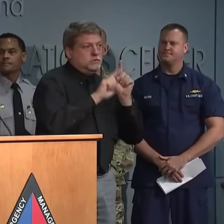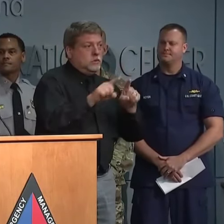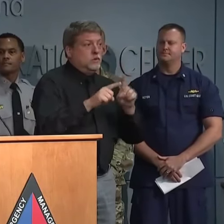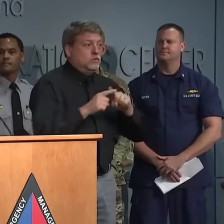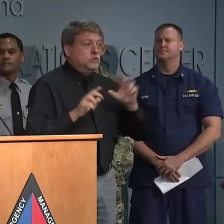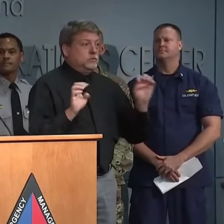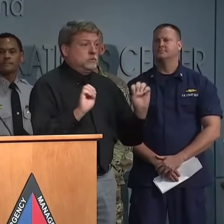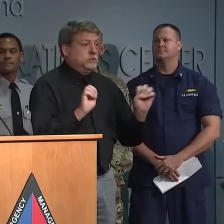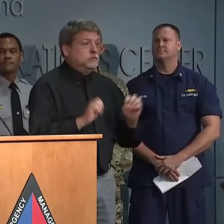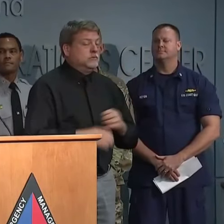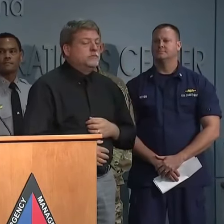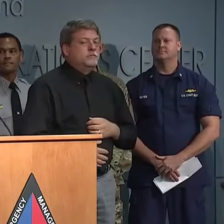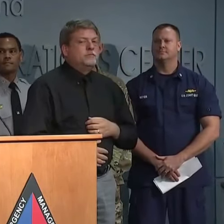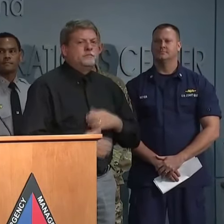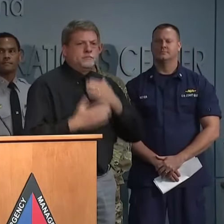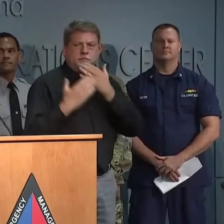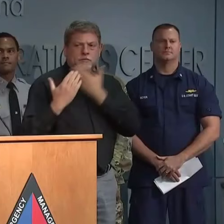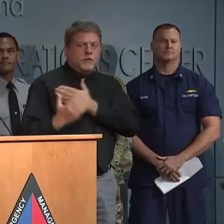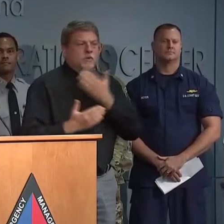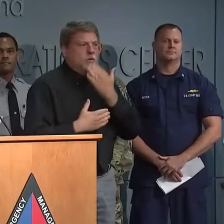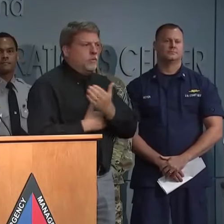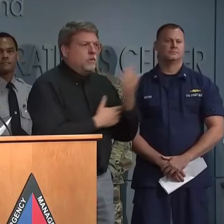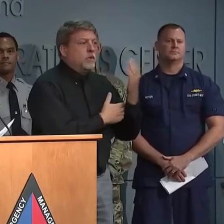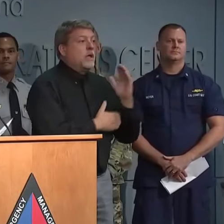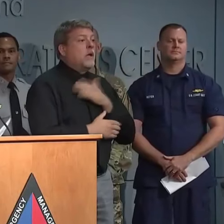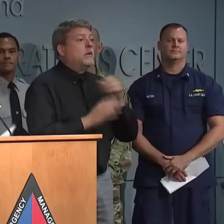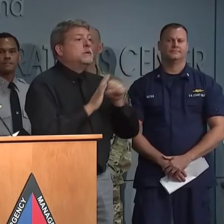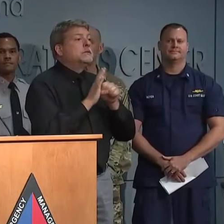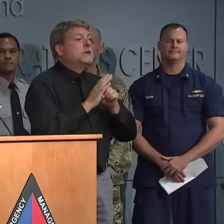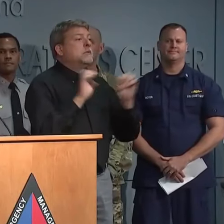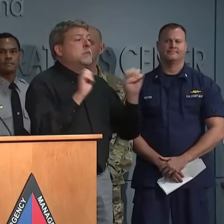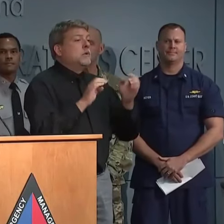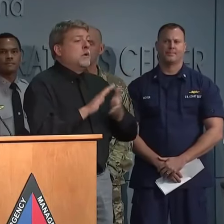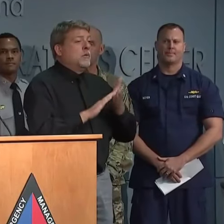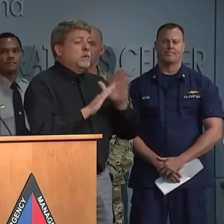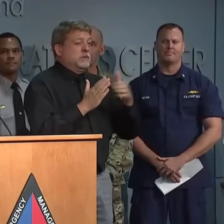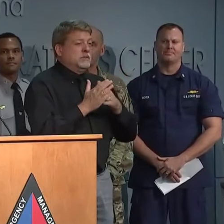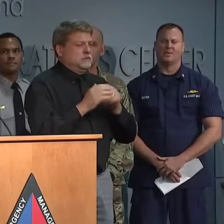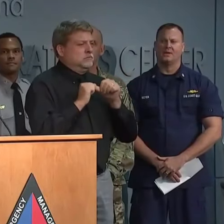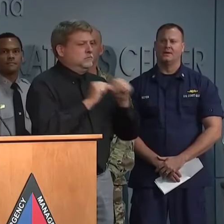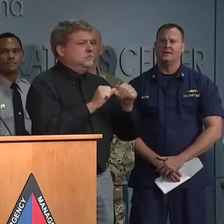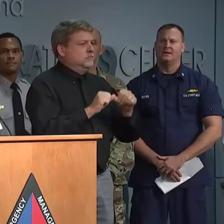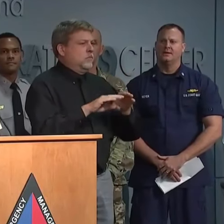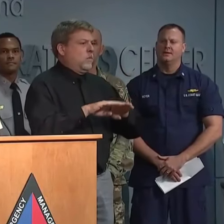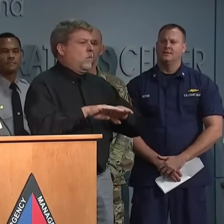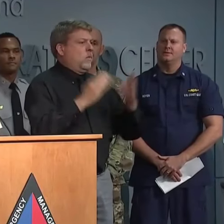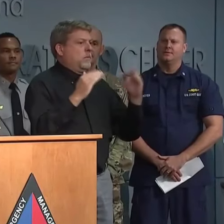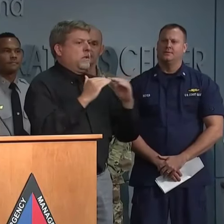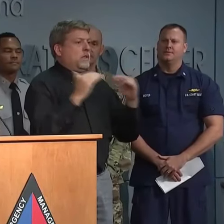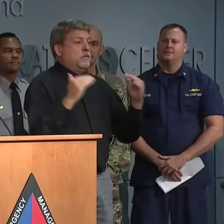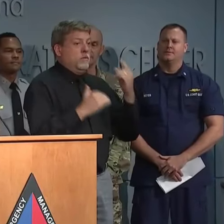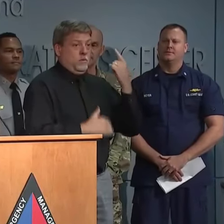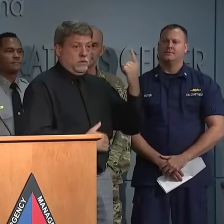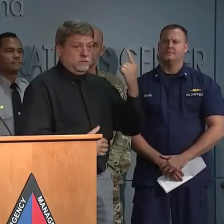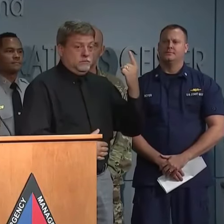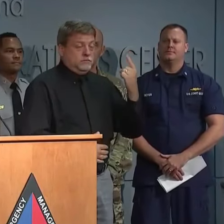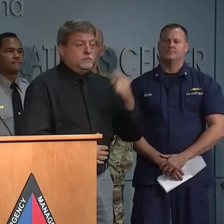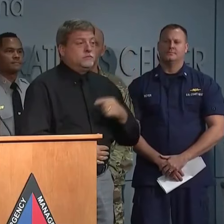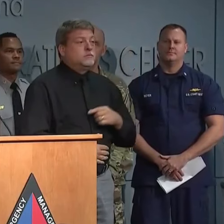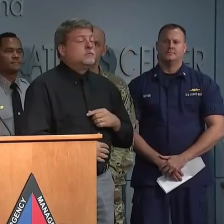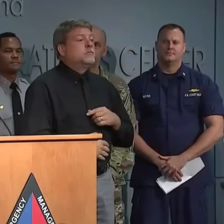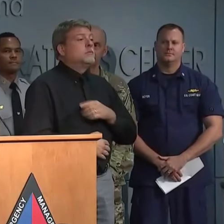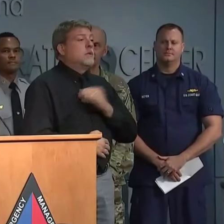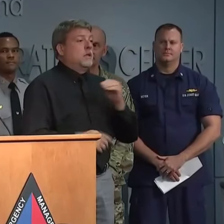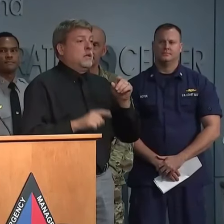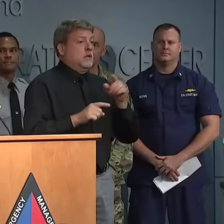Thank you, Governor. And good morning, everybody. The State Emergency Operations Center remains activated at a level one. And